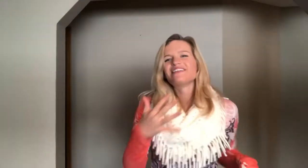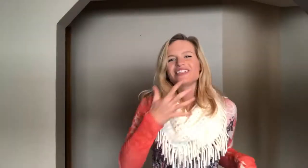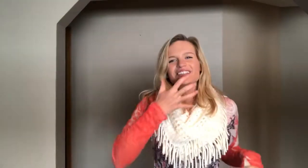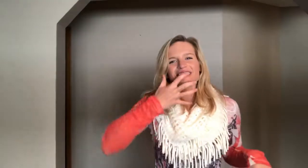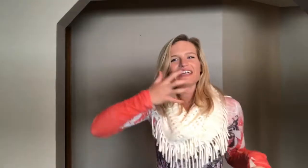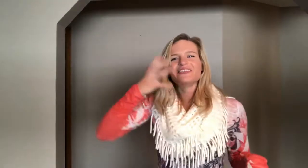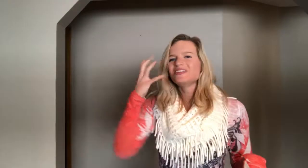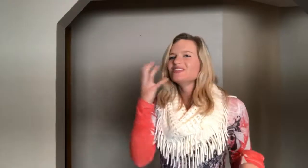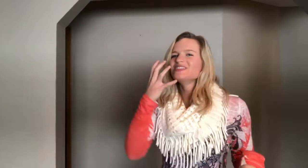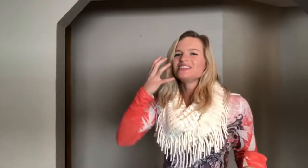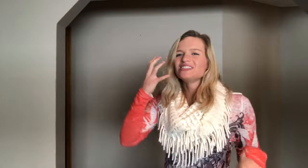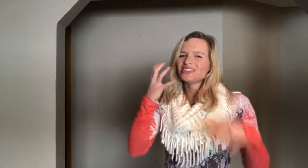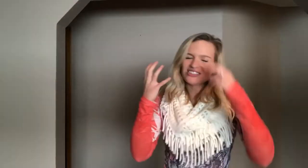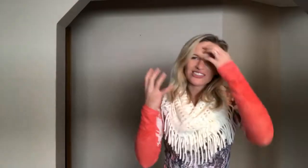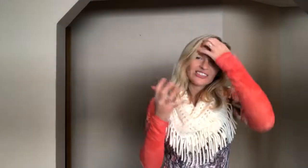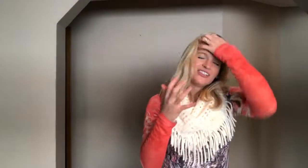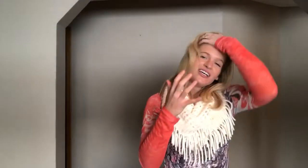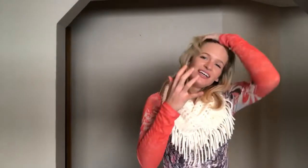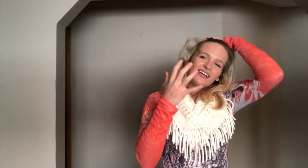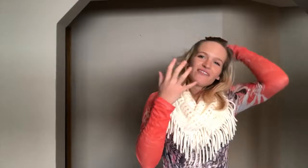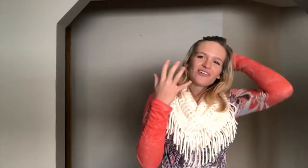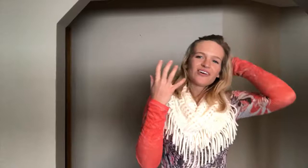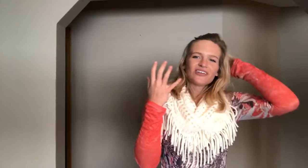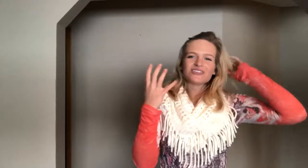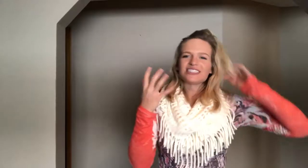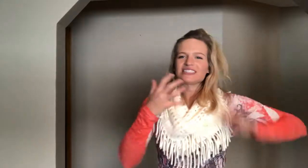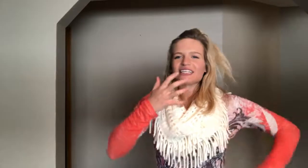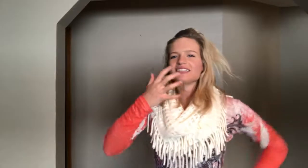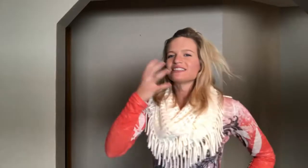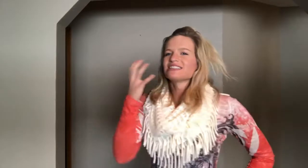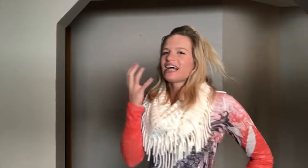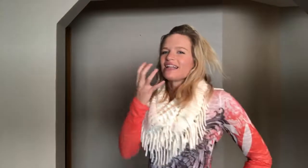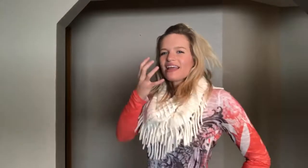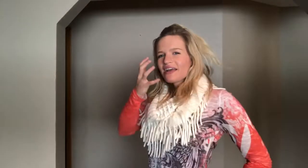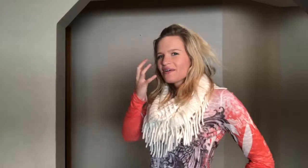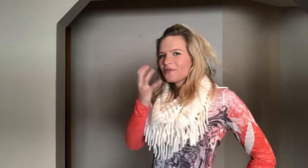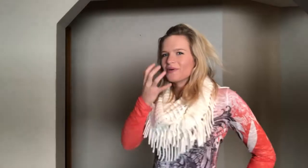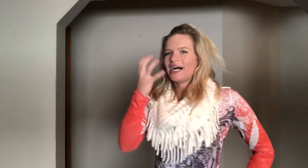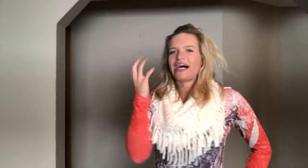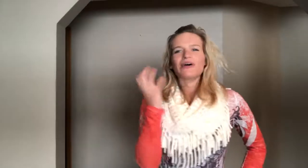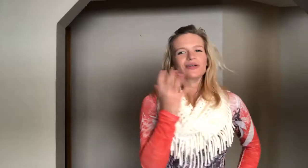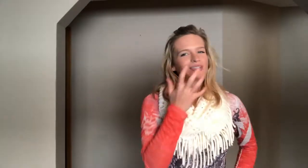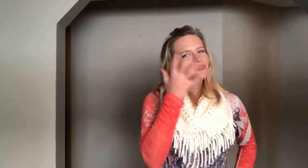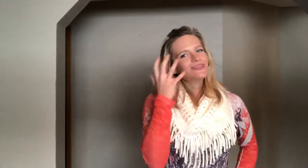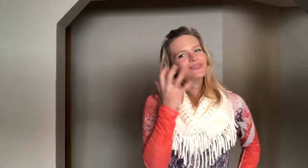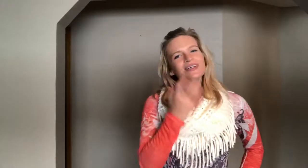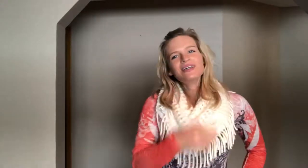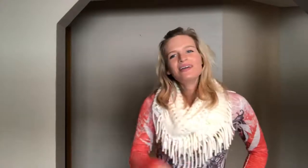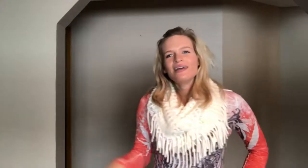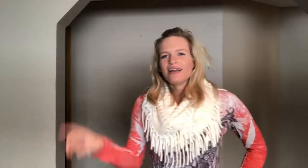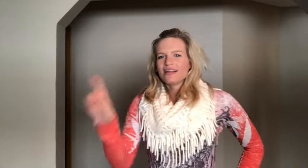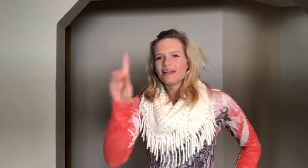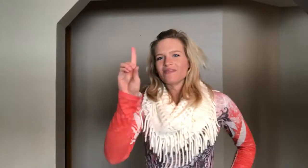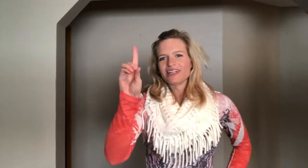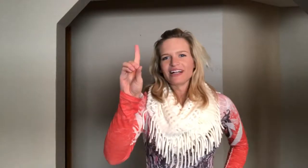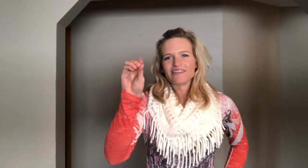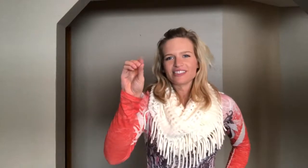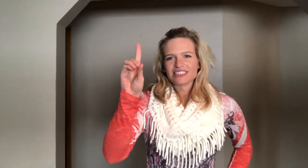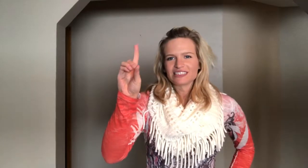And then when he goes like ooh. Do do do do do. For all those things I just sign like wow. Or ooh. And then whenever it says